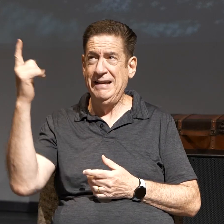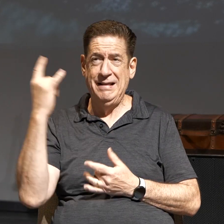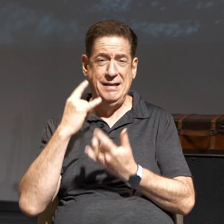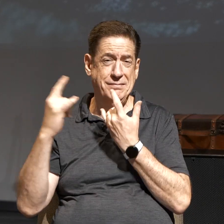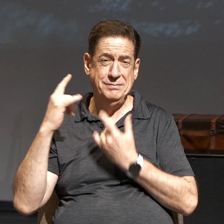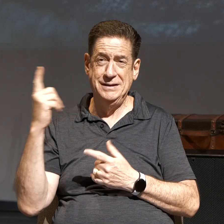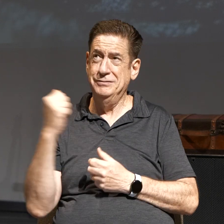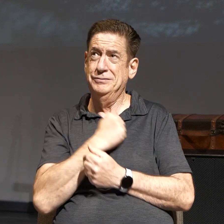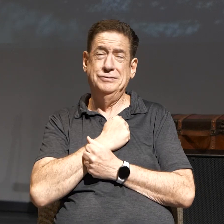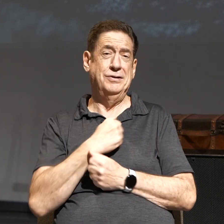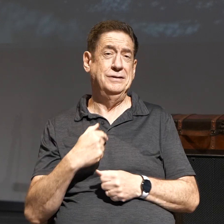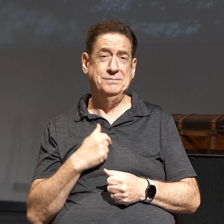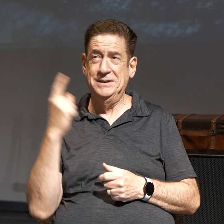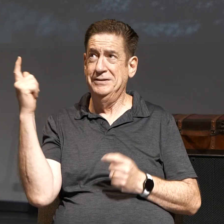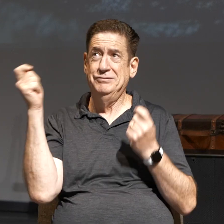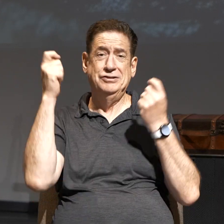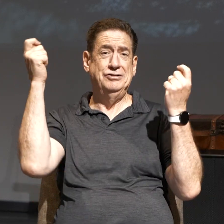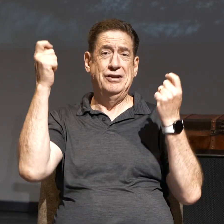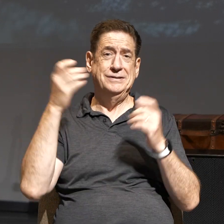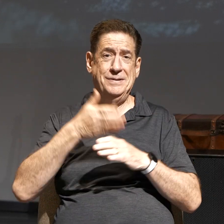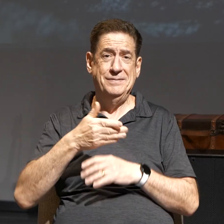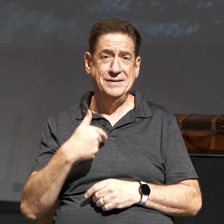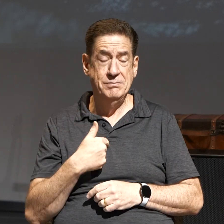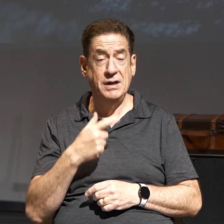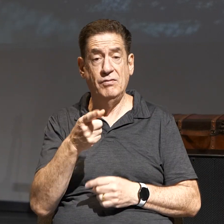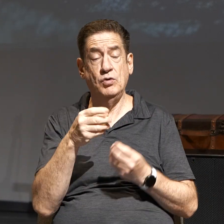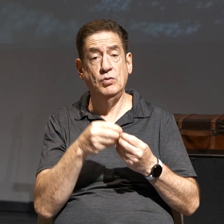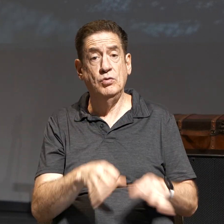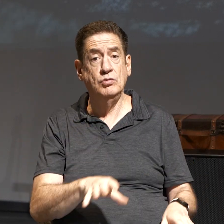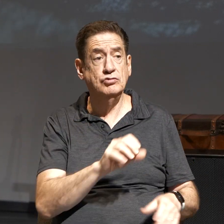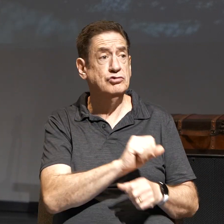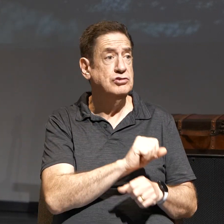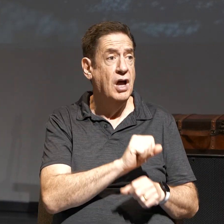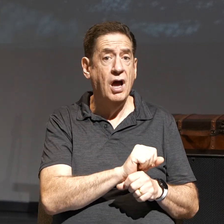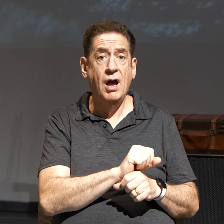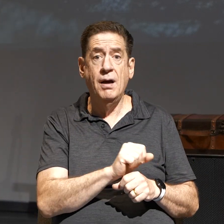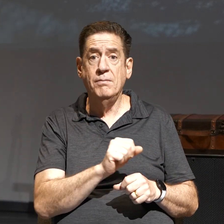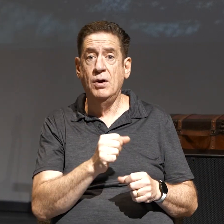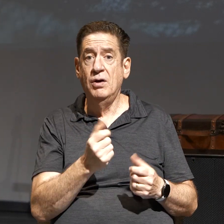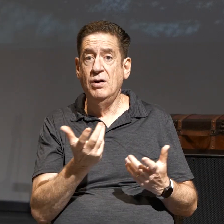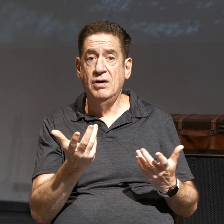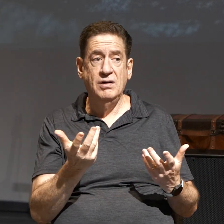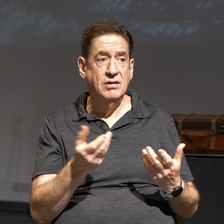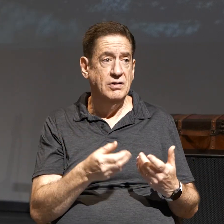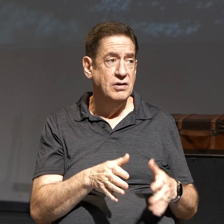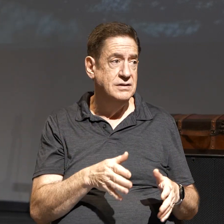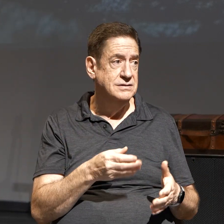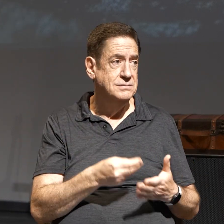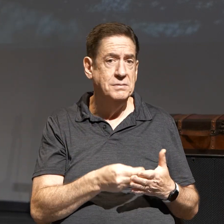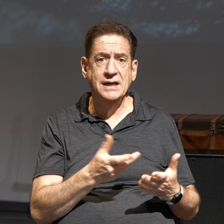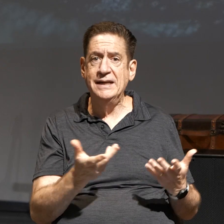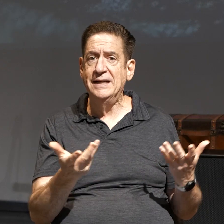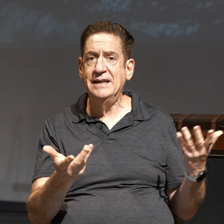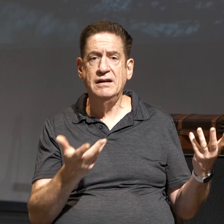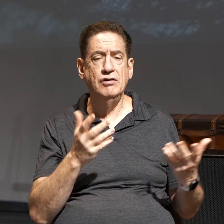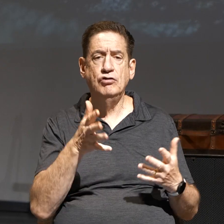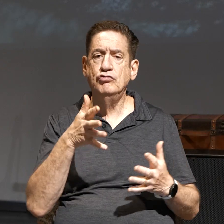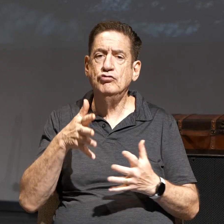adores me. He rejoices over me. If you lose your job or a vast amount of money, if your roots, the roots of your